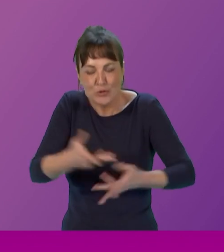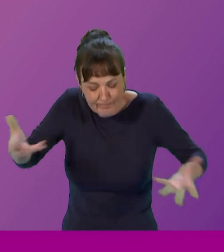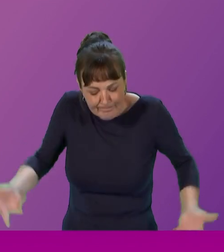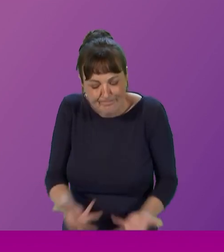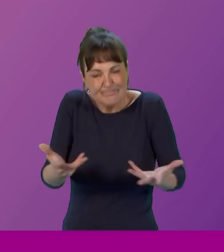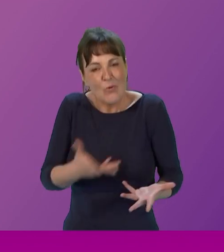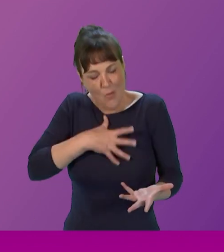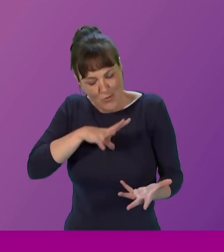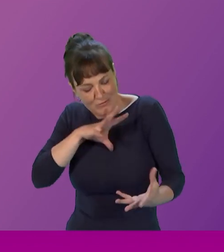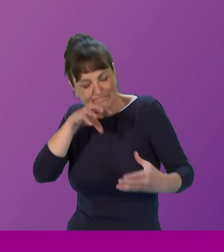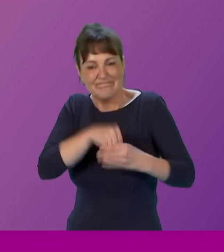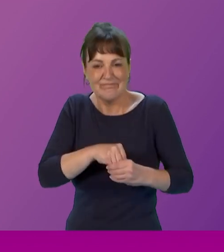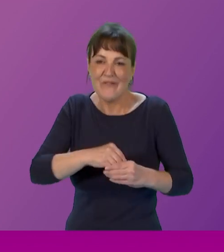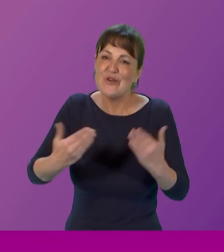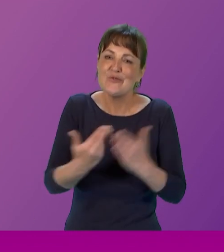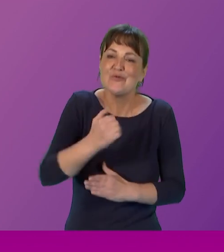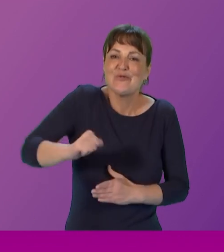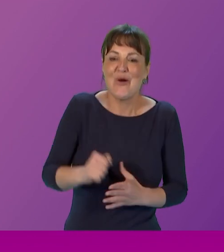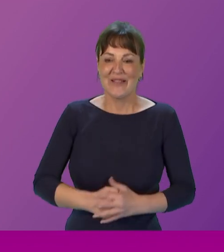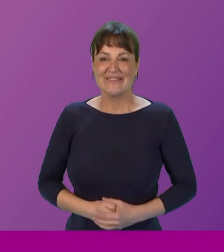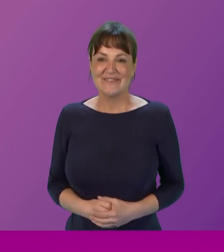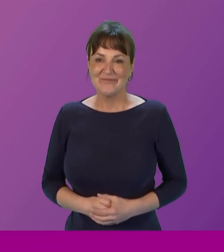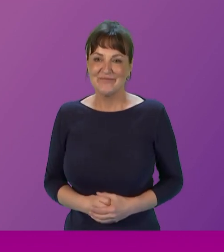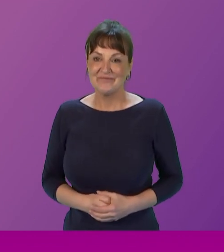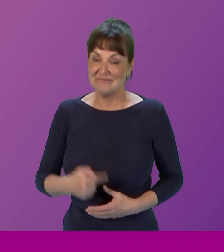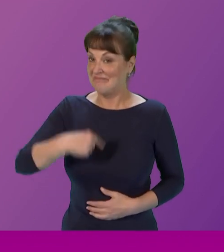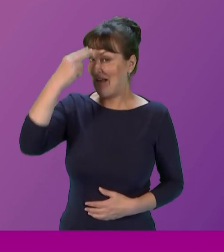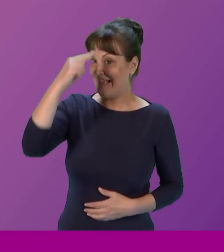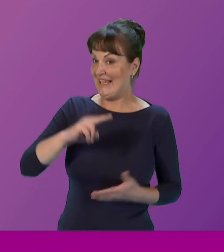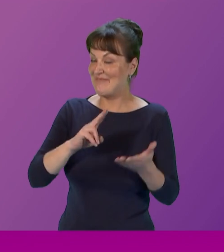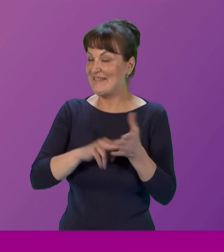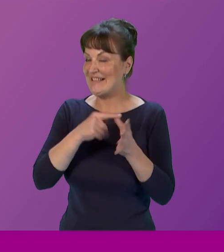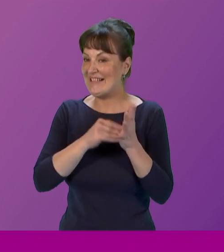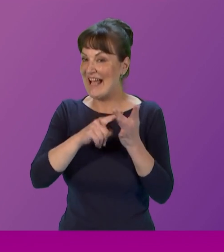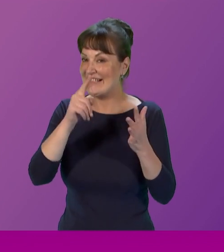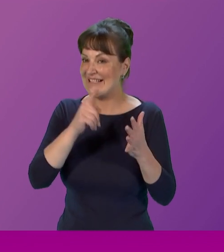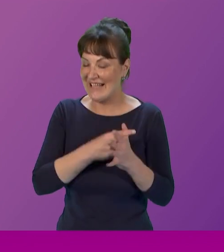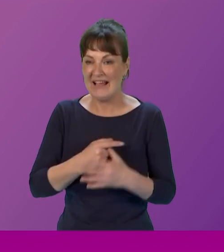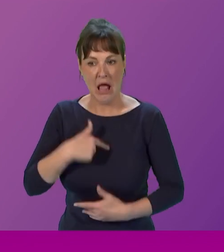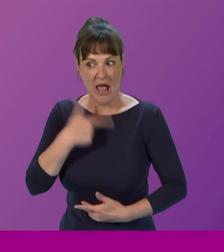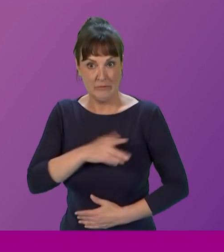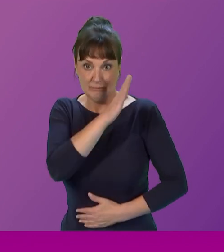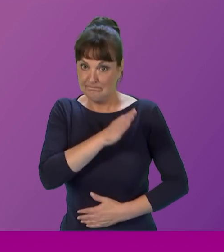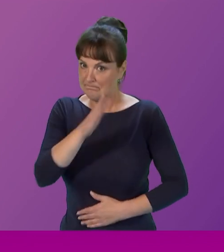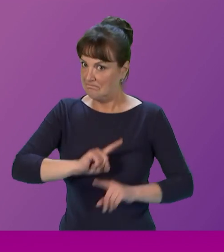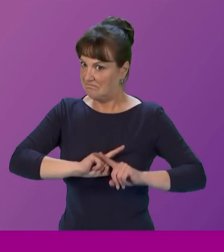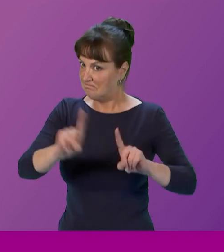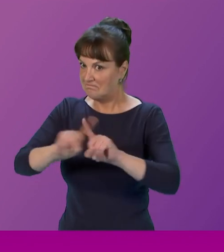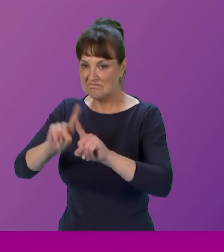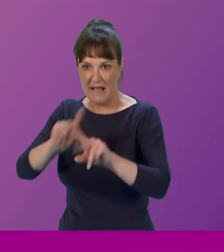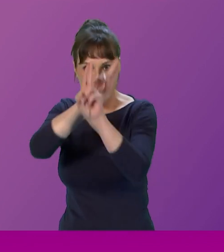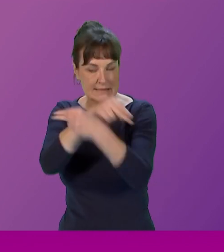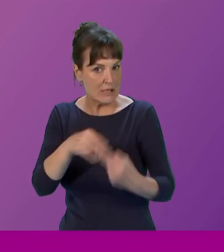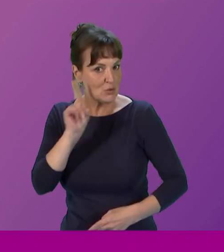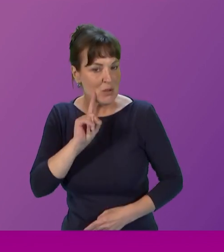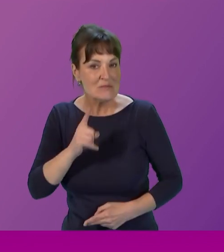part of our new scotland hi my name is nazia nazir i have attended many international women's days